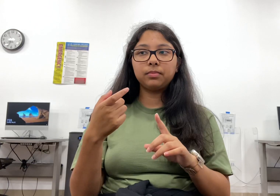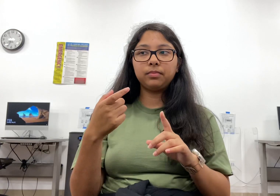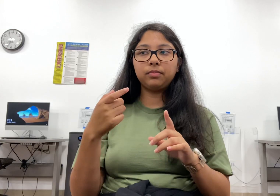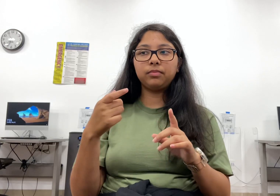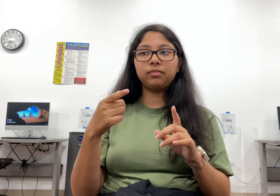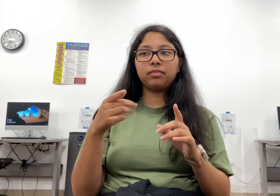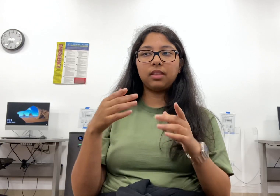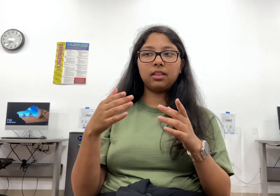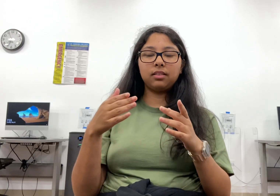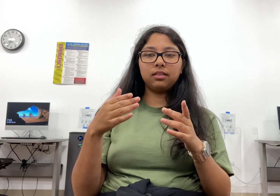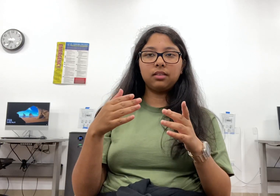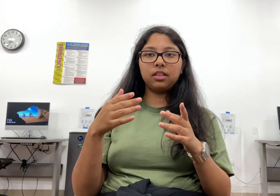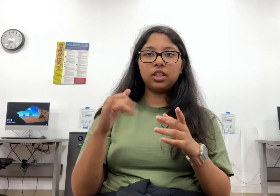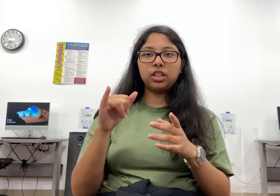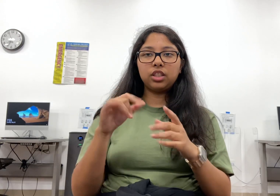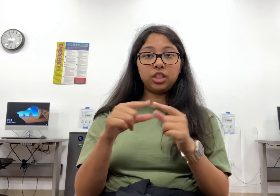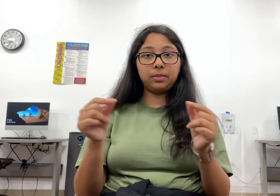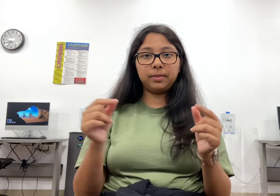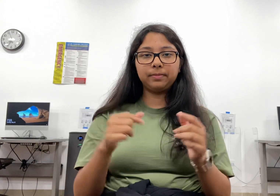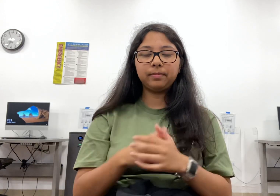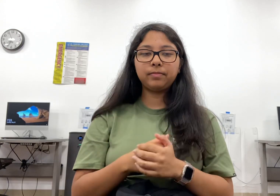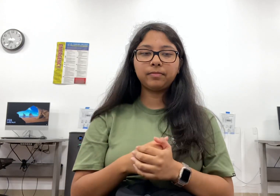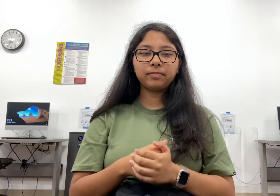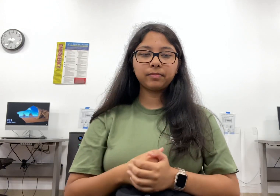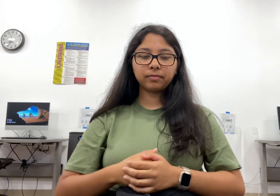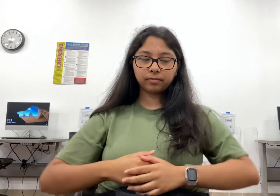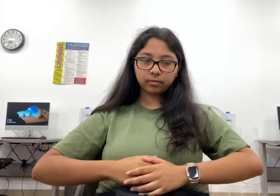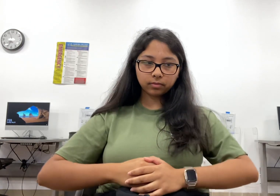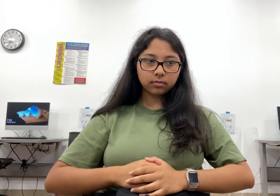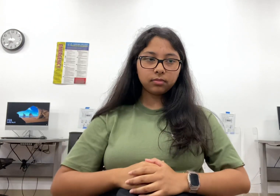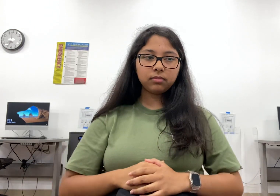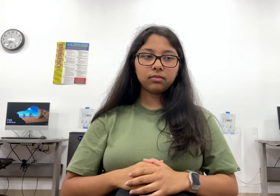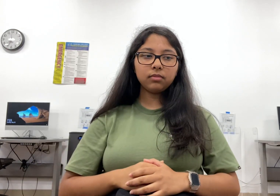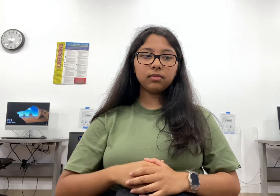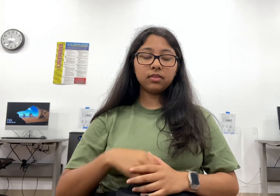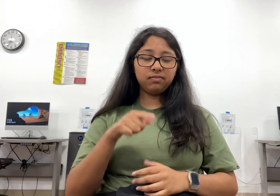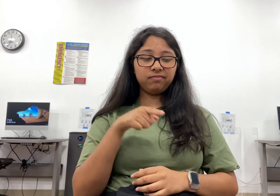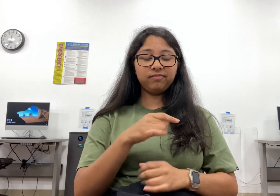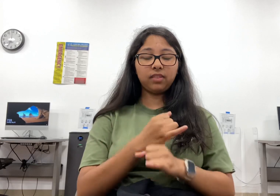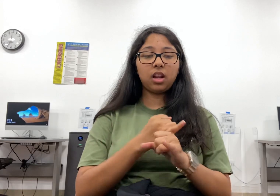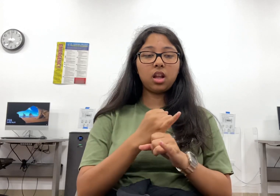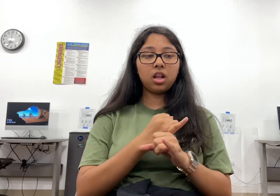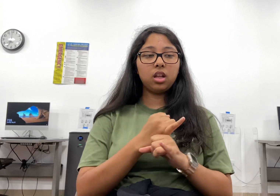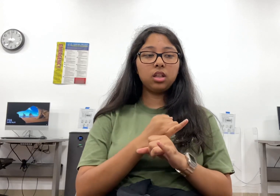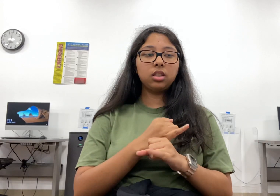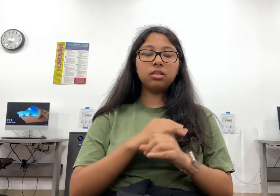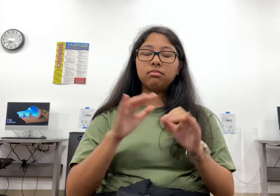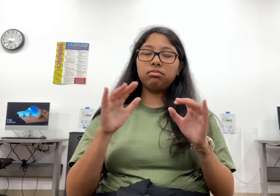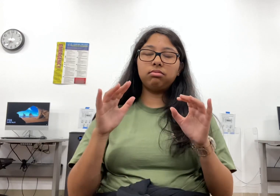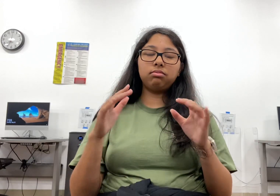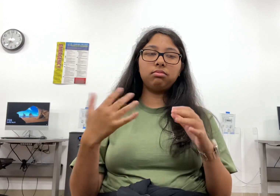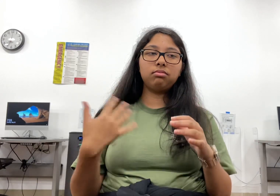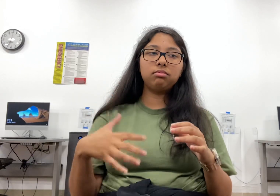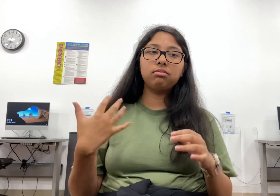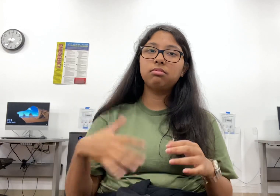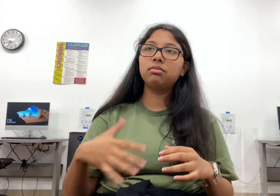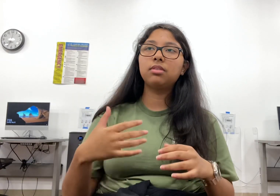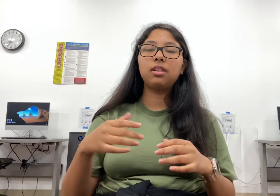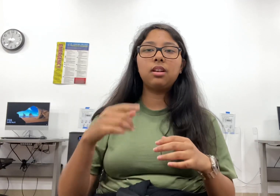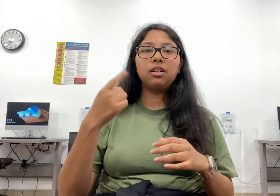Catalina is a paradise for anglers, tourists, environmentalists, scuba